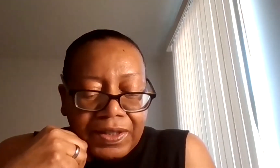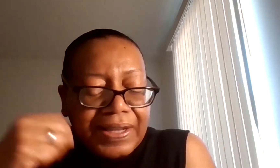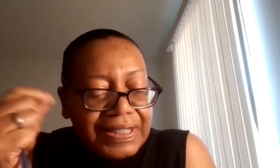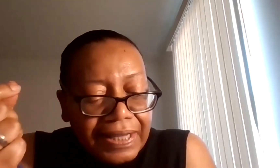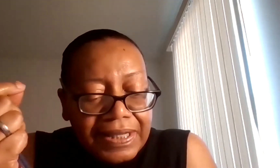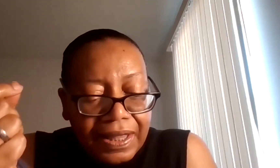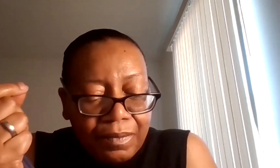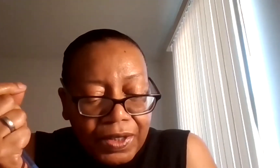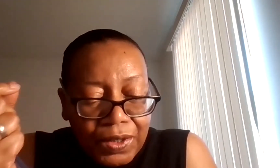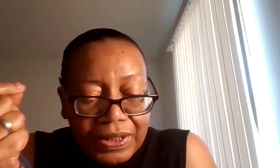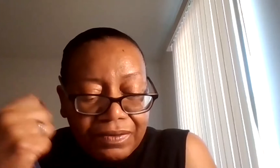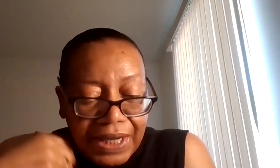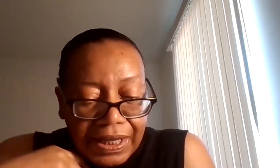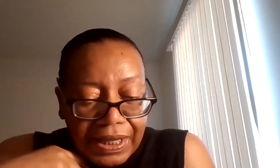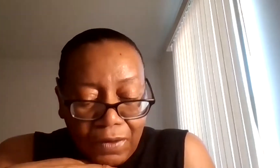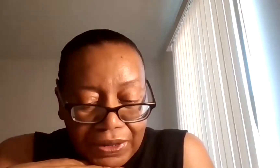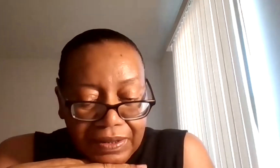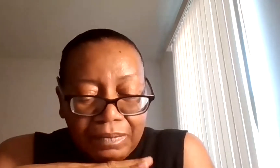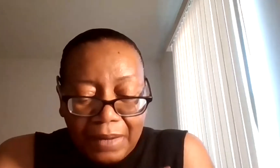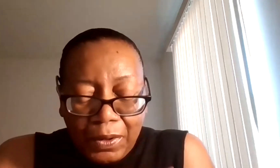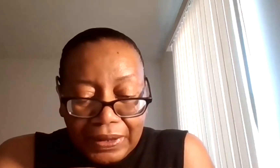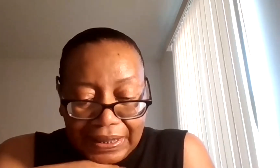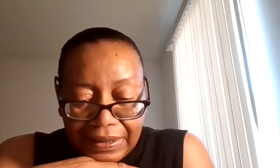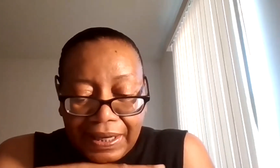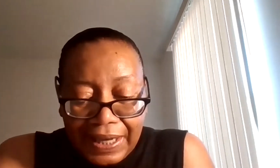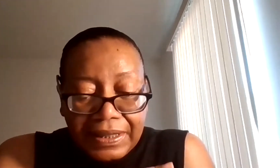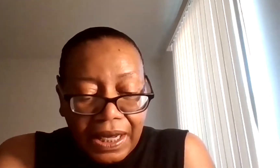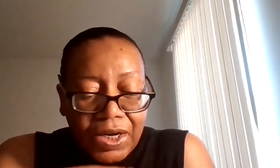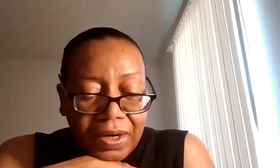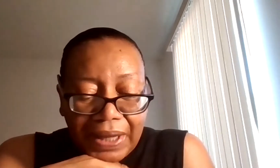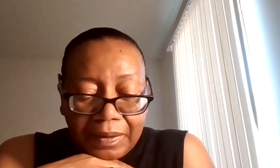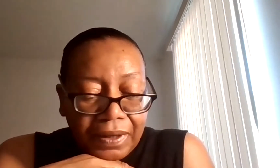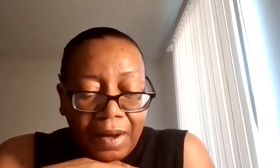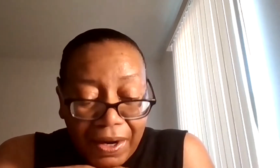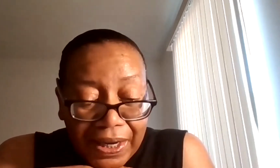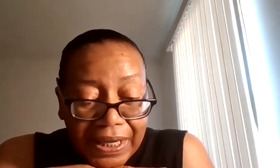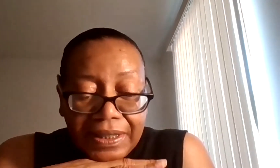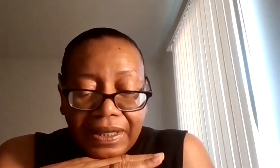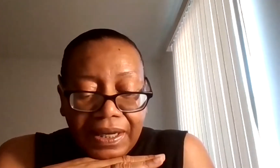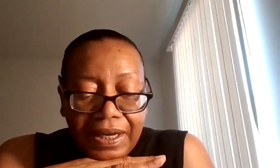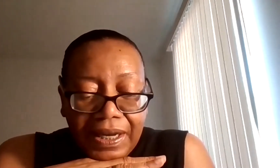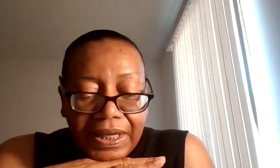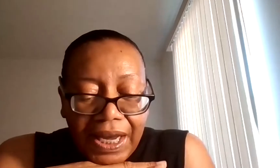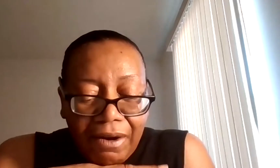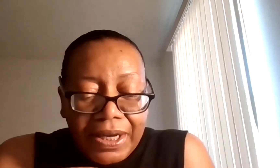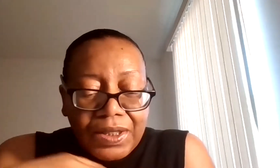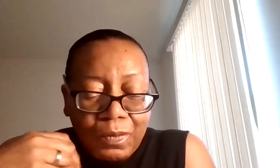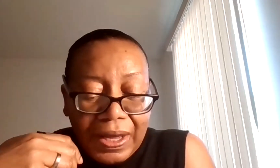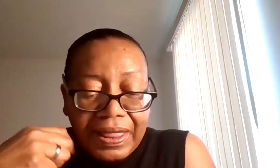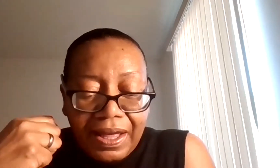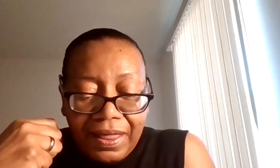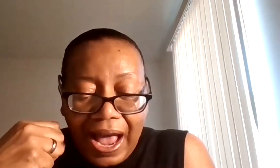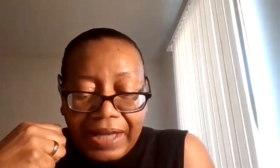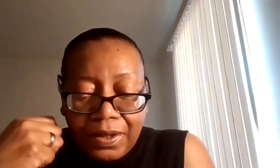So I said to them, the use of deadly force by police against unarmed black Americans carries